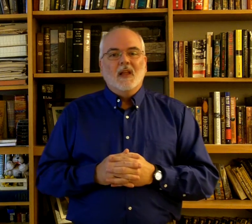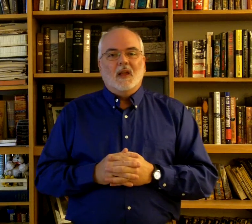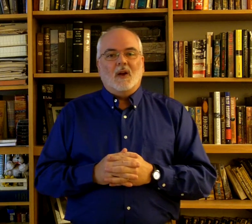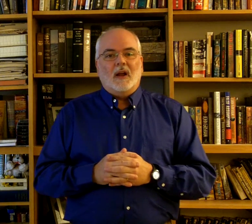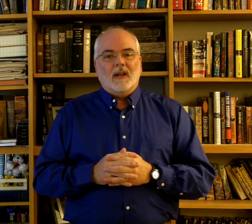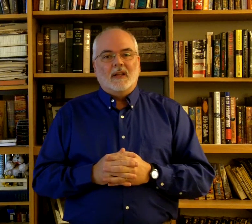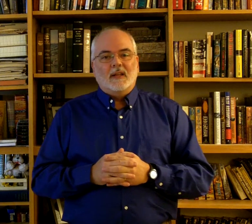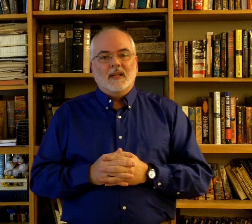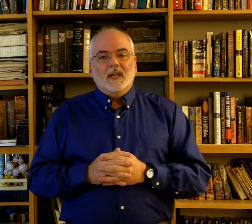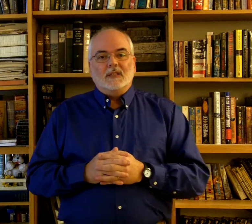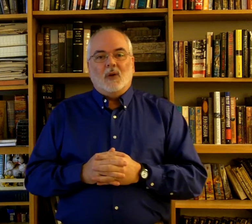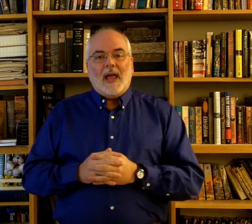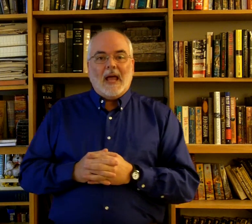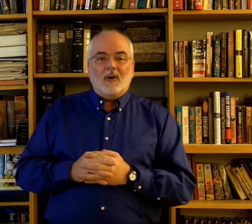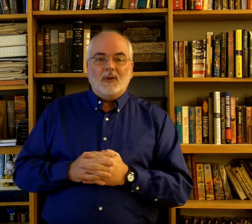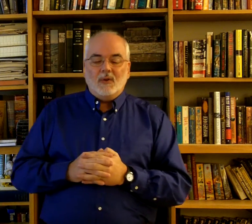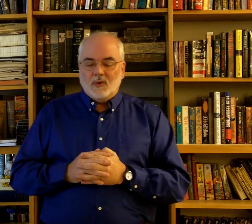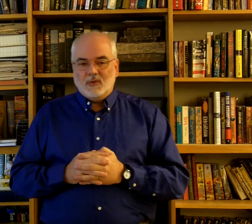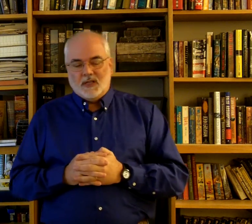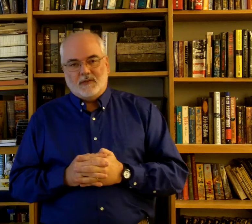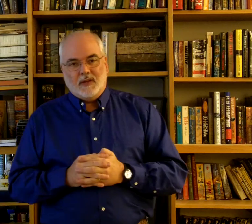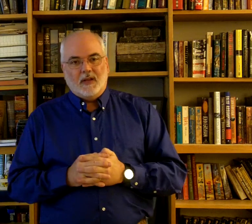Alright. So, how do you use this video?